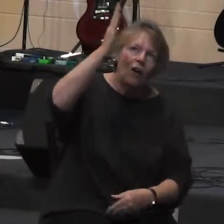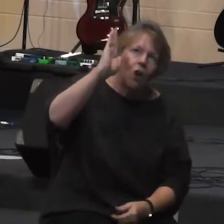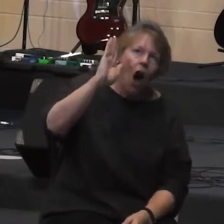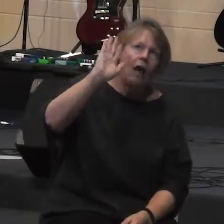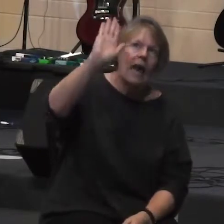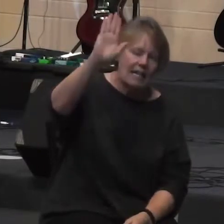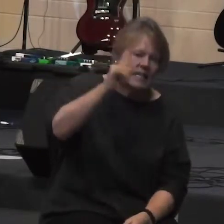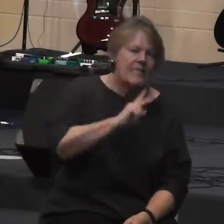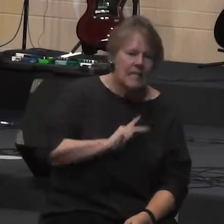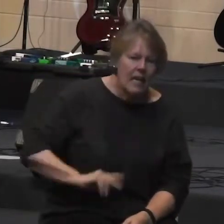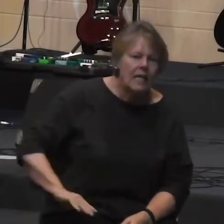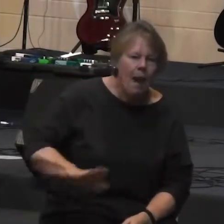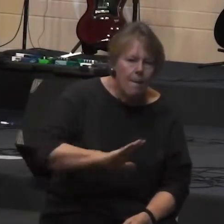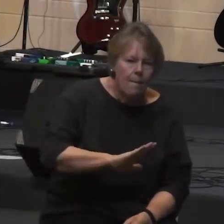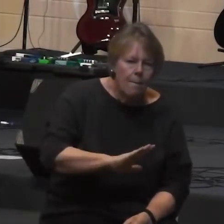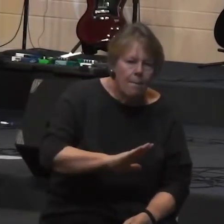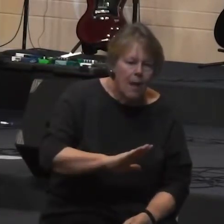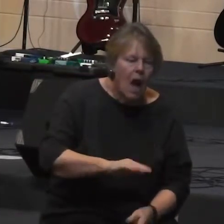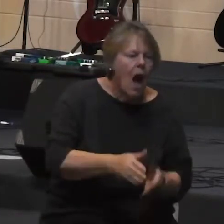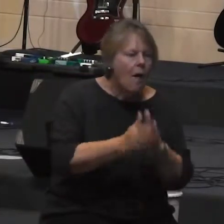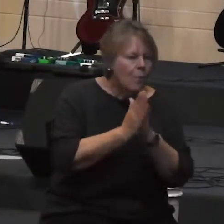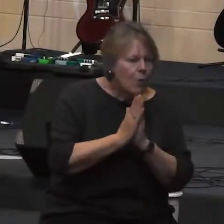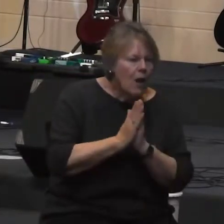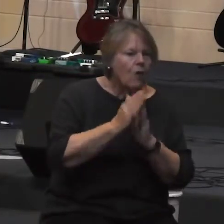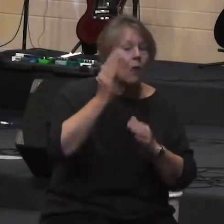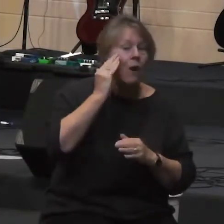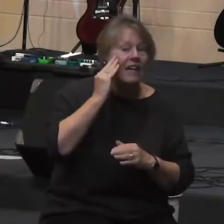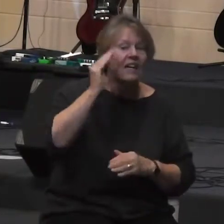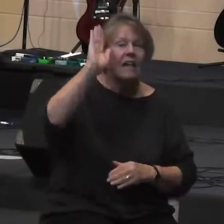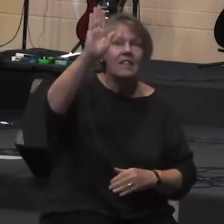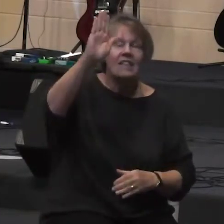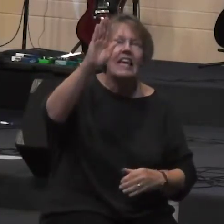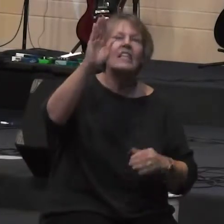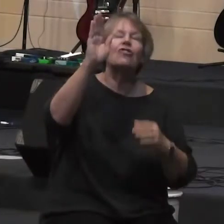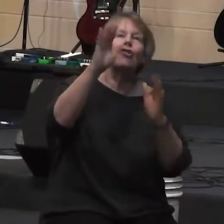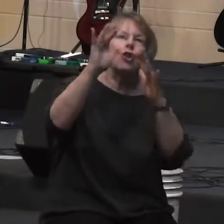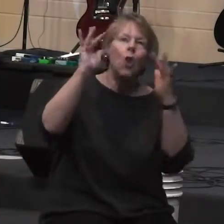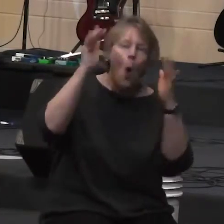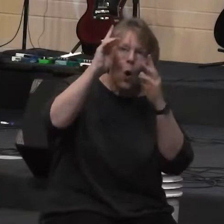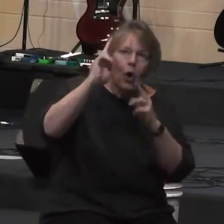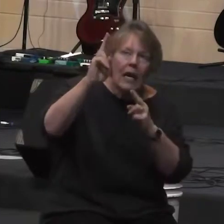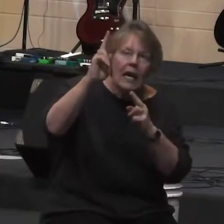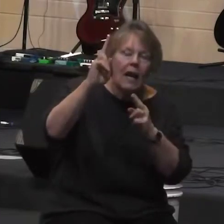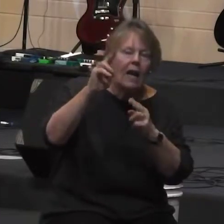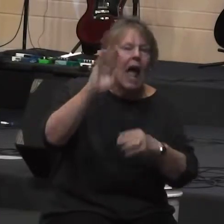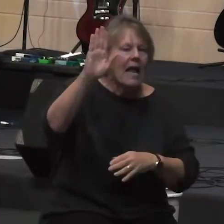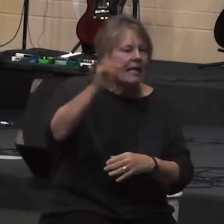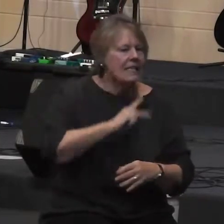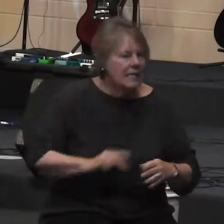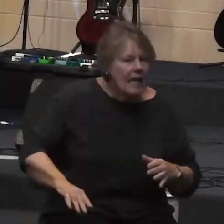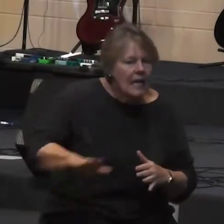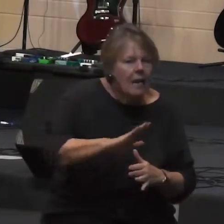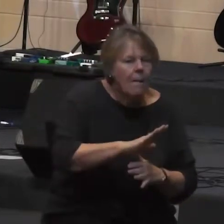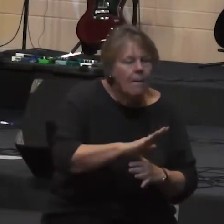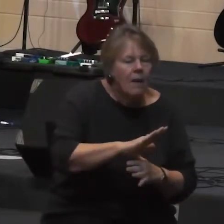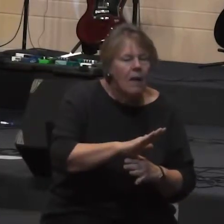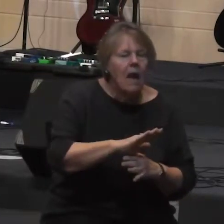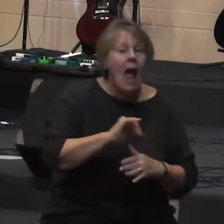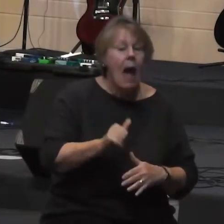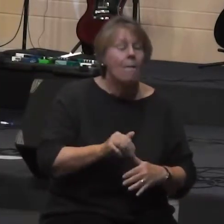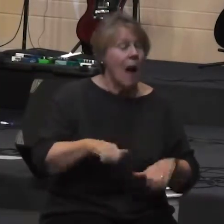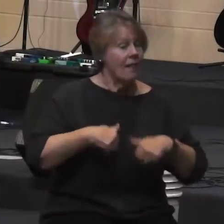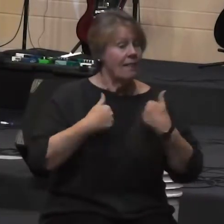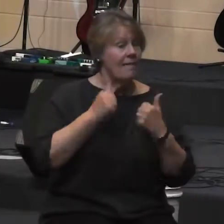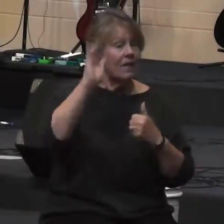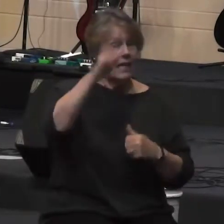recognizes God's glory, that desires the kingdom to grow, and that desires that growth by living it out through our thoughts, words, and deeds